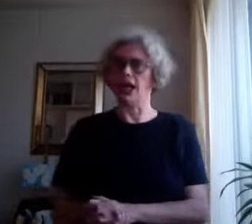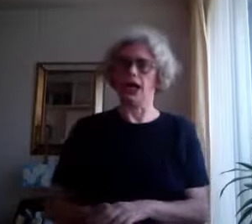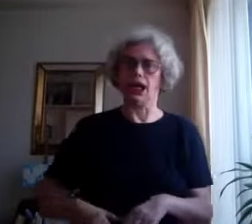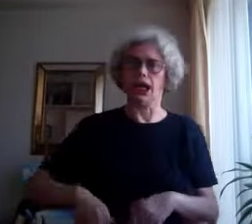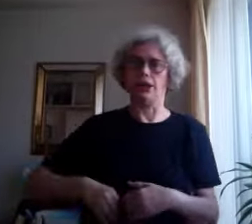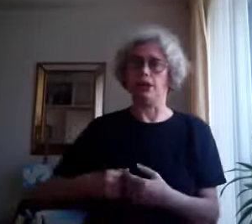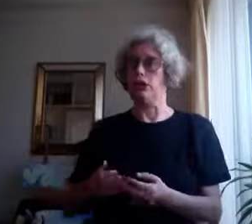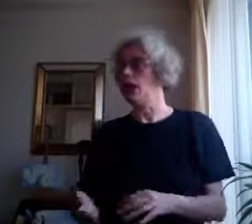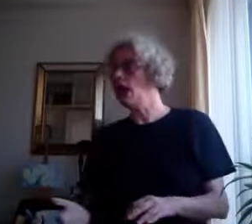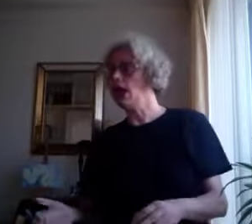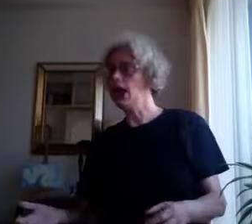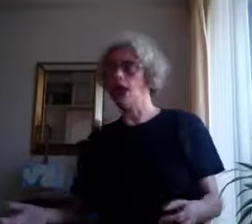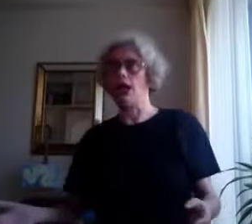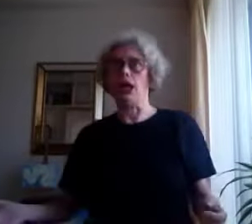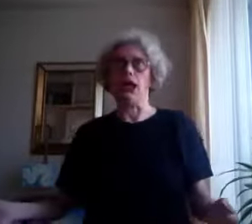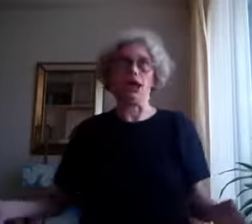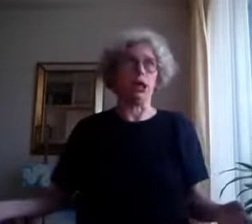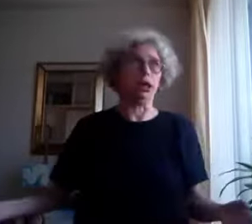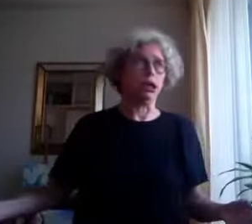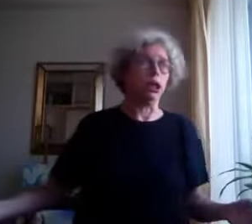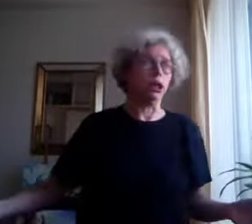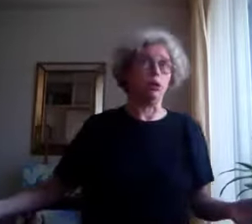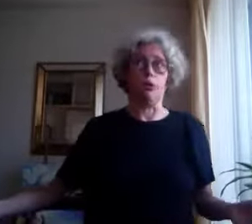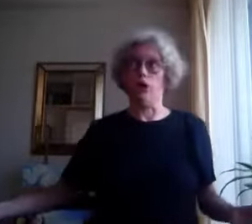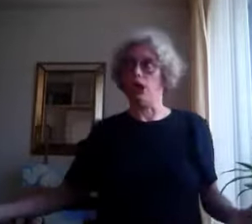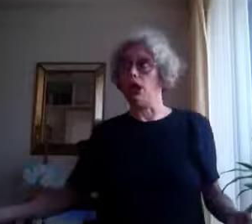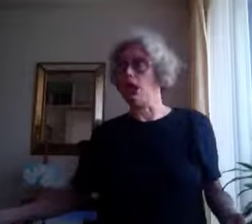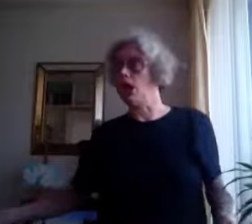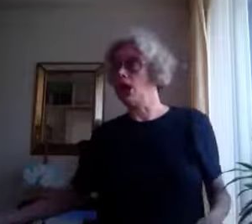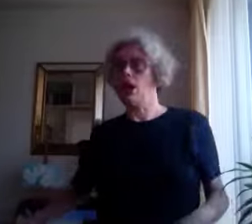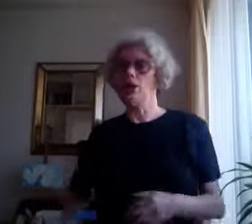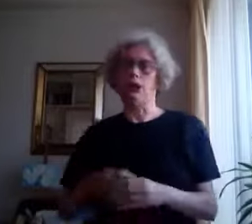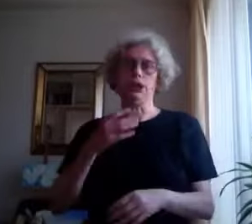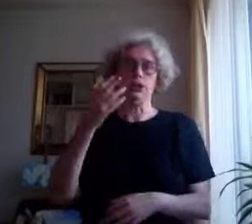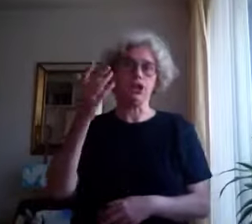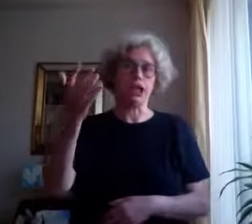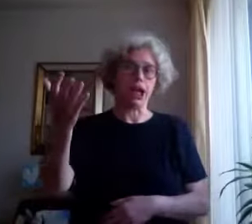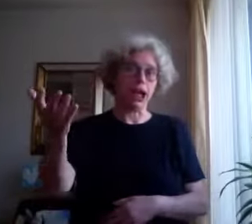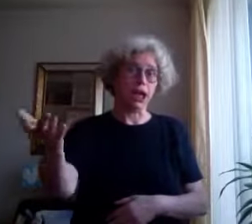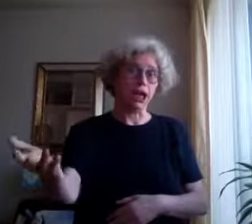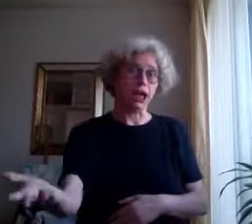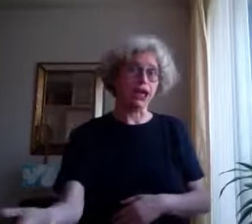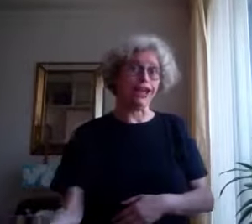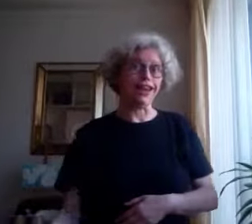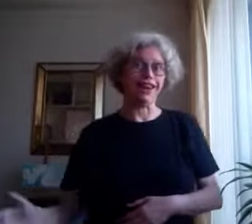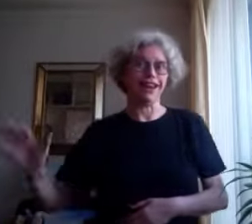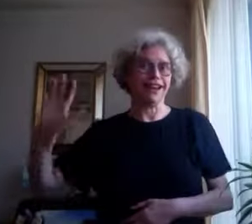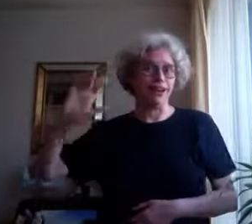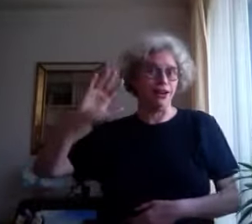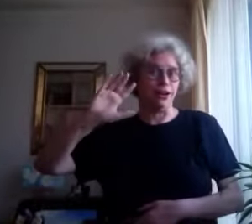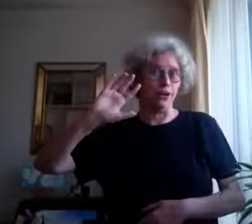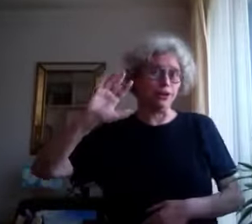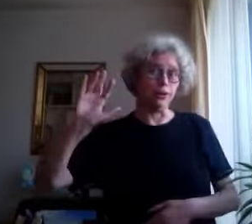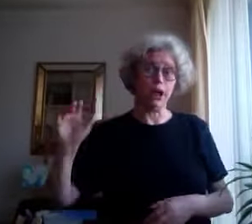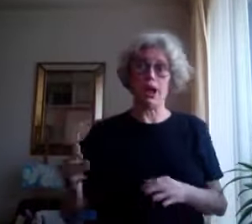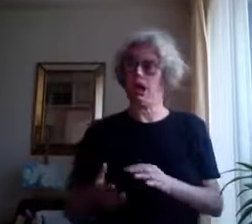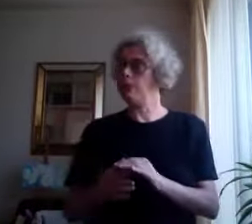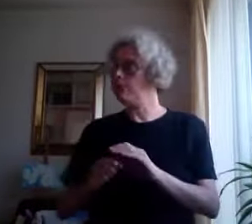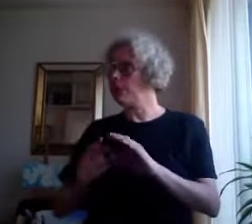anyway. When you say hello, but